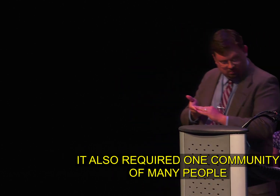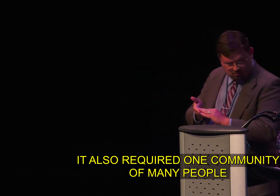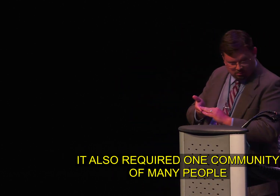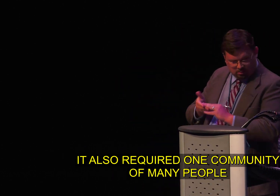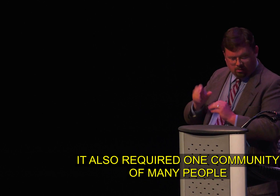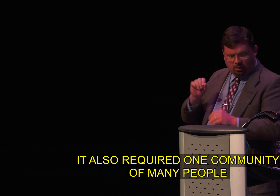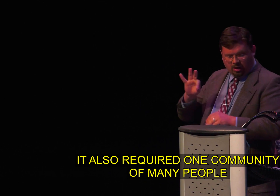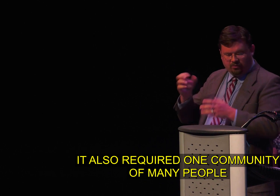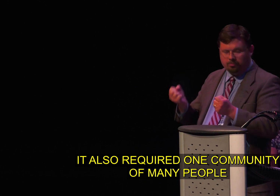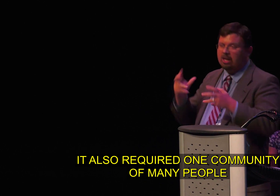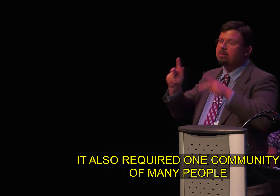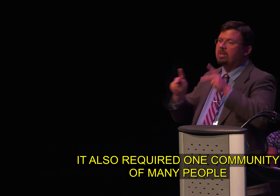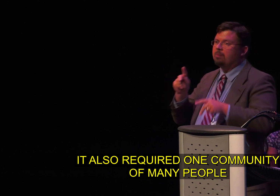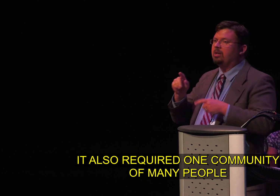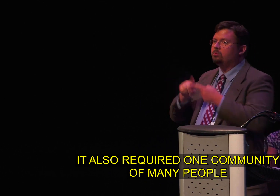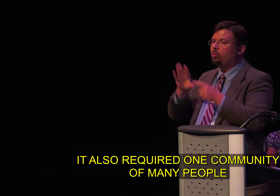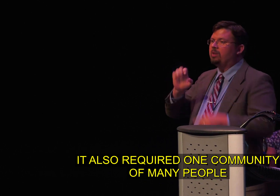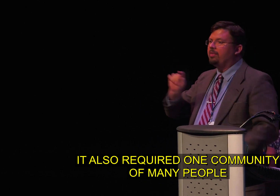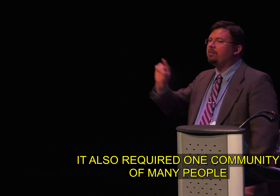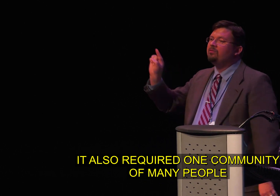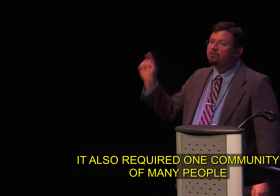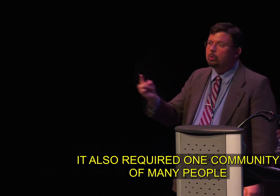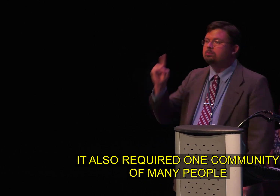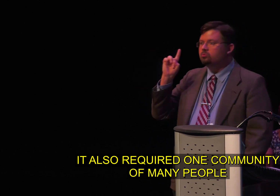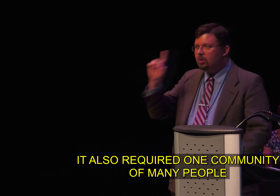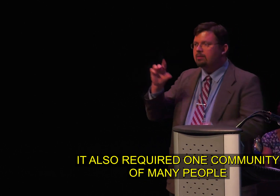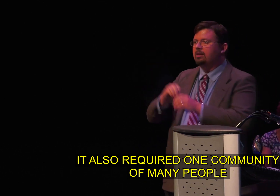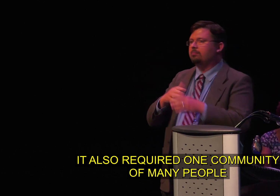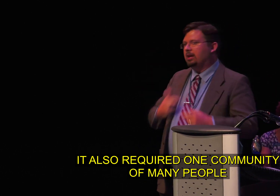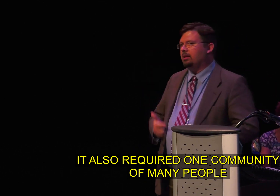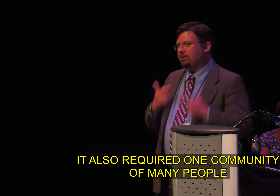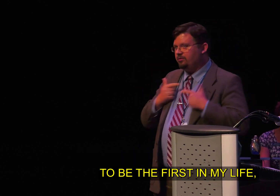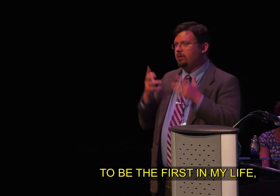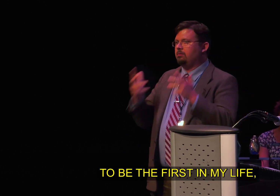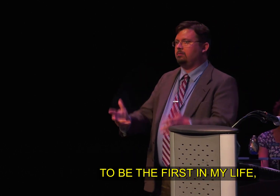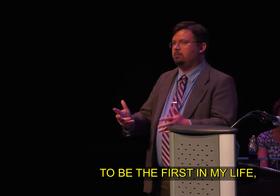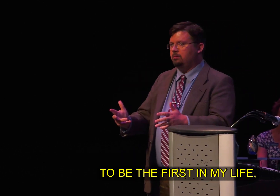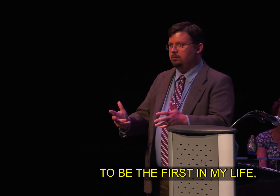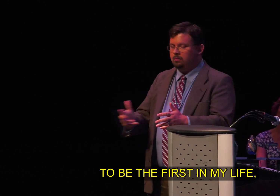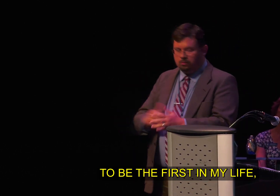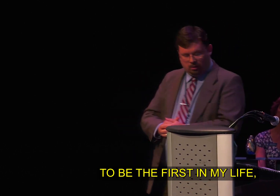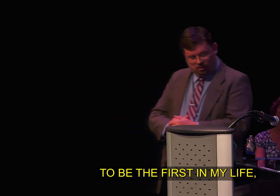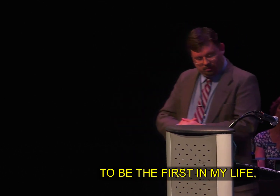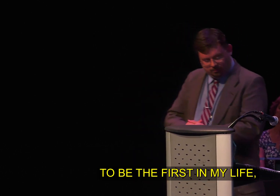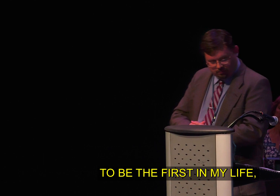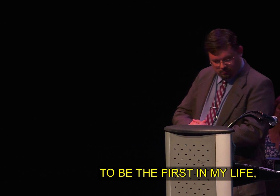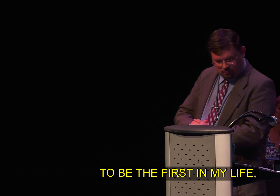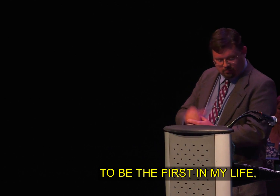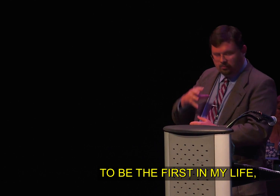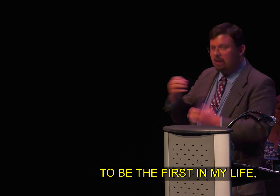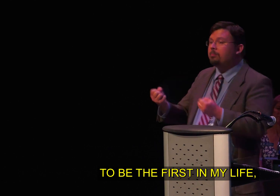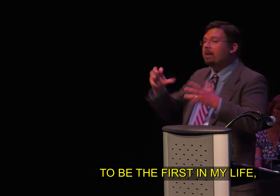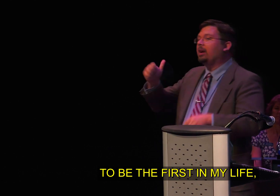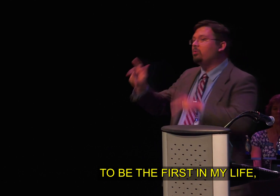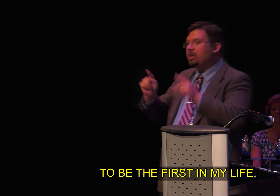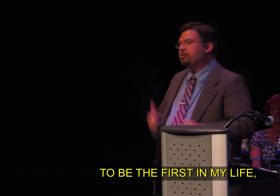It also required one community of many people to be the first in my life.